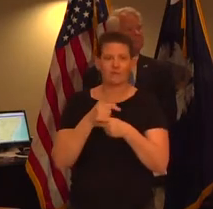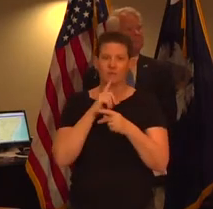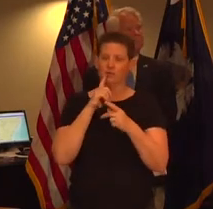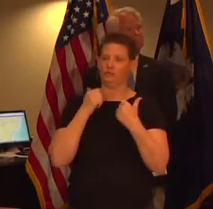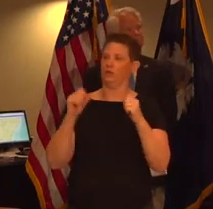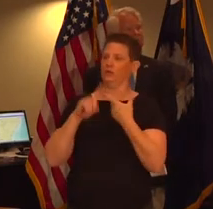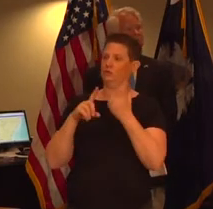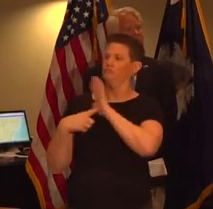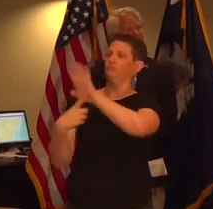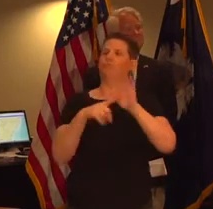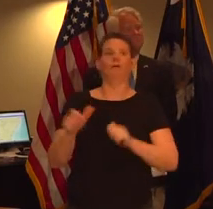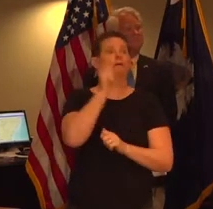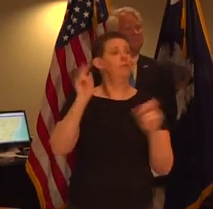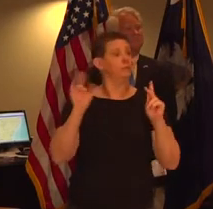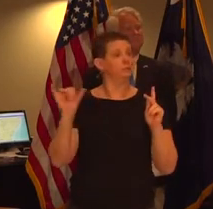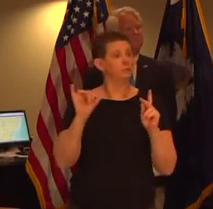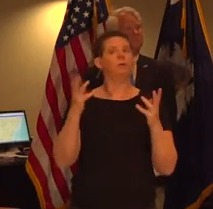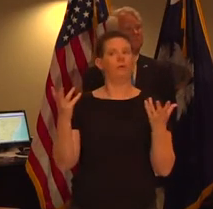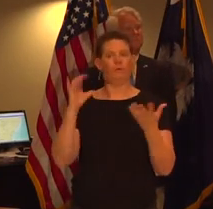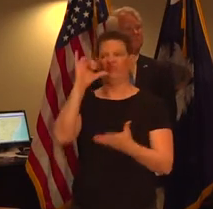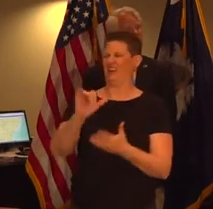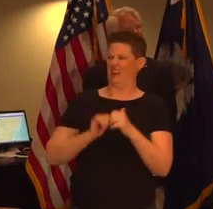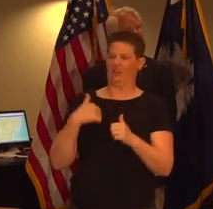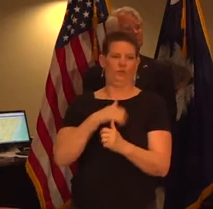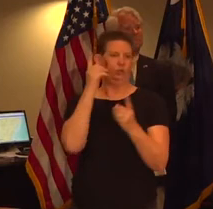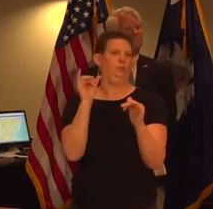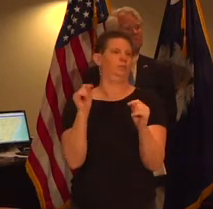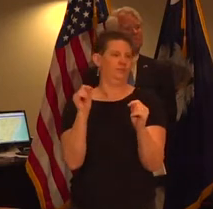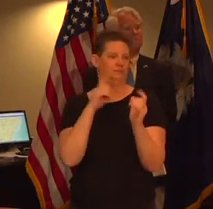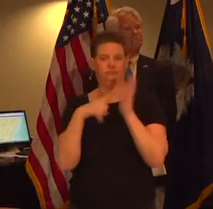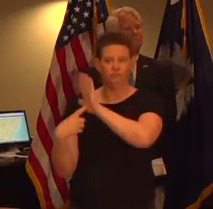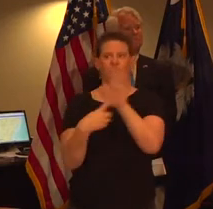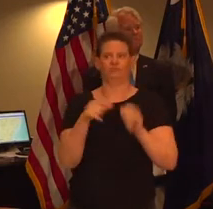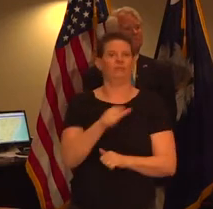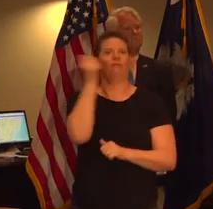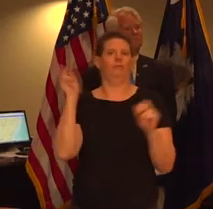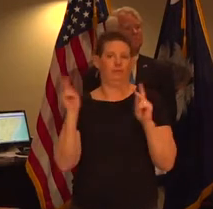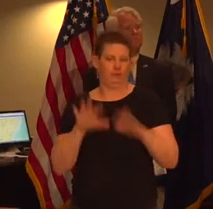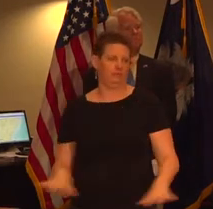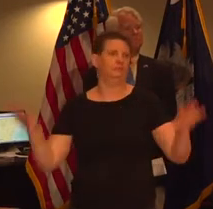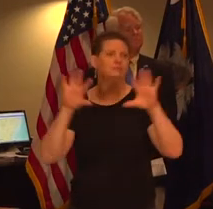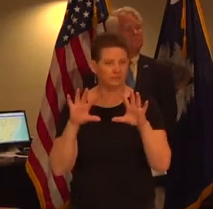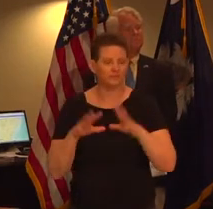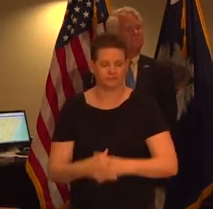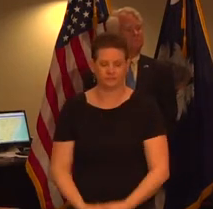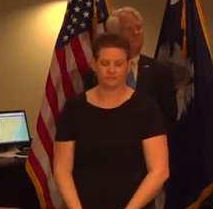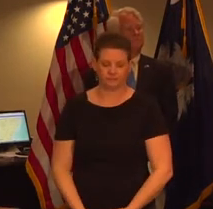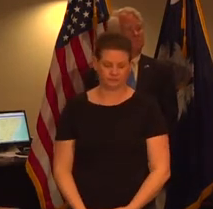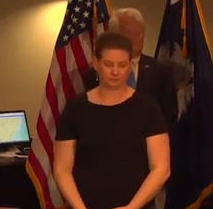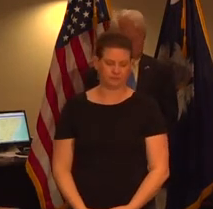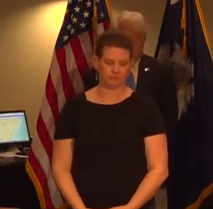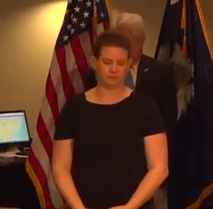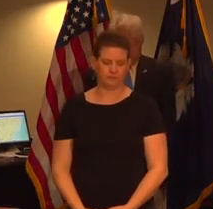as good an example and as an obvious example as you can for all of our federal citizens our common